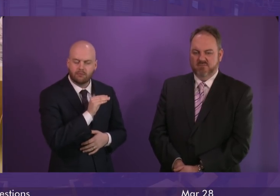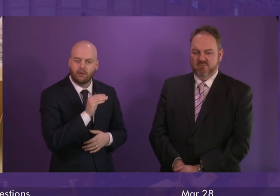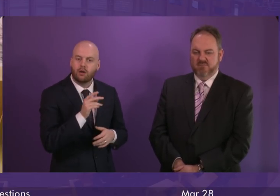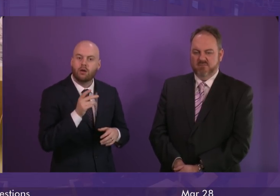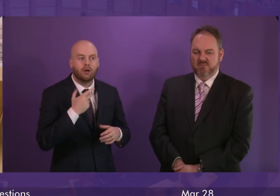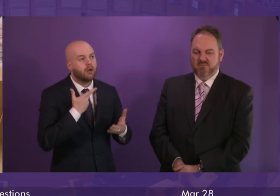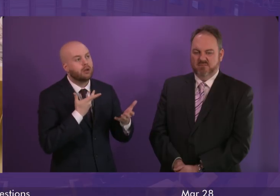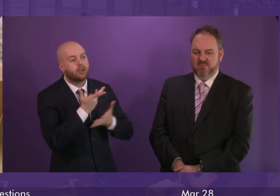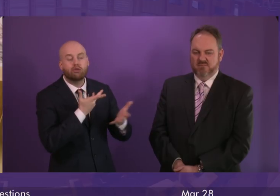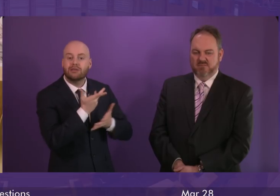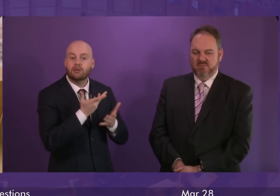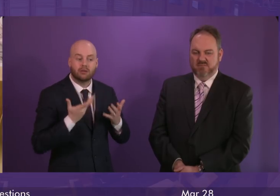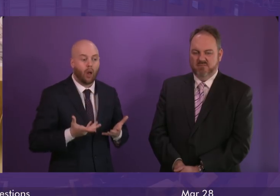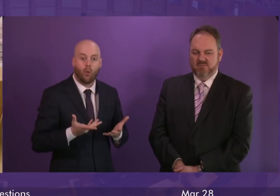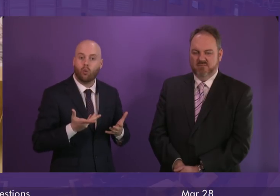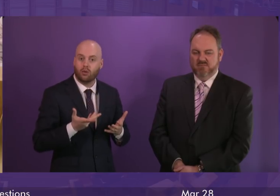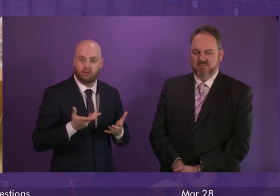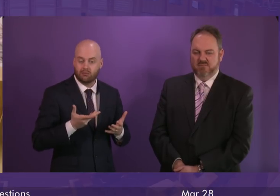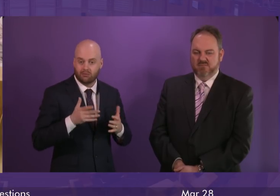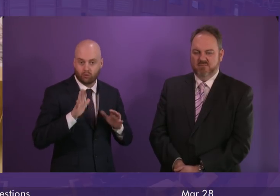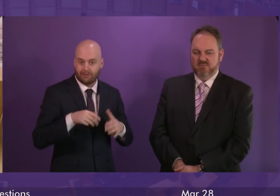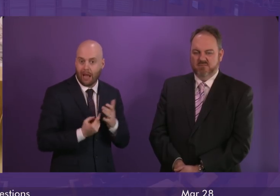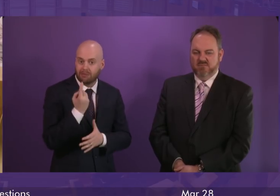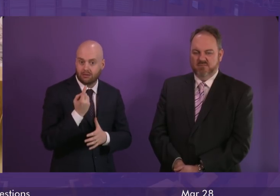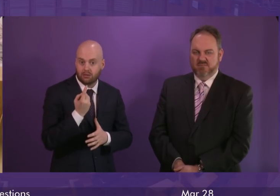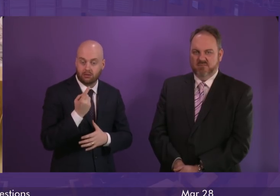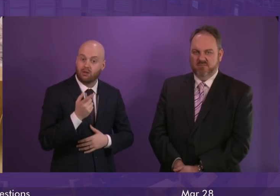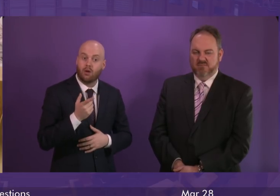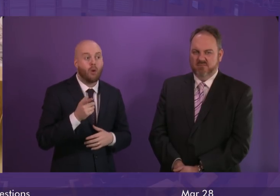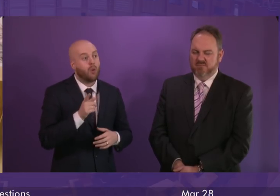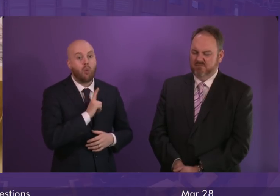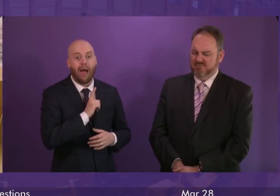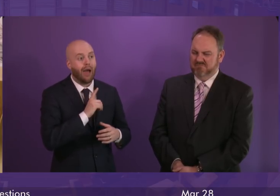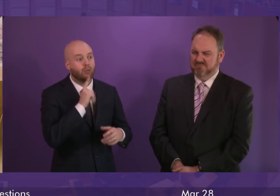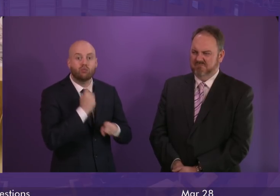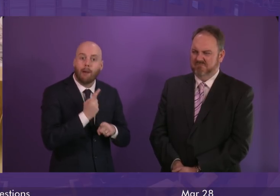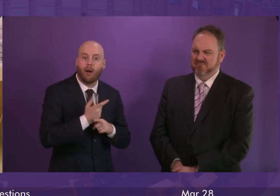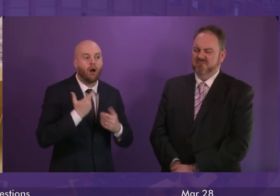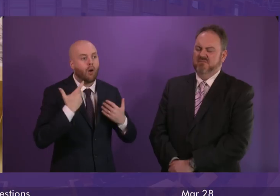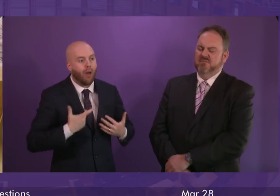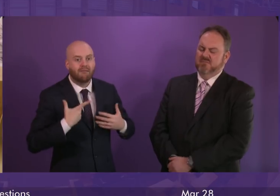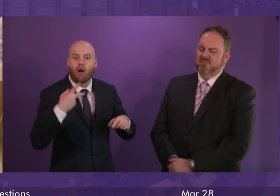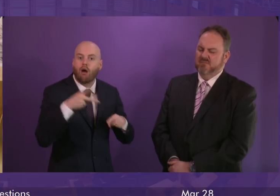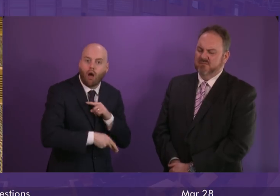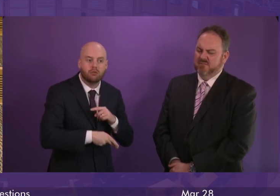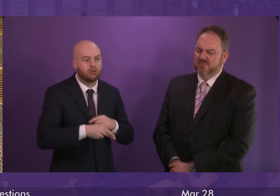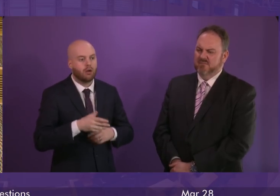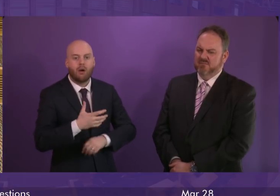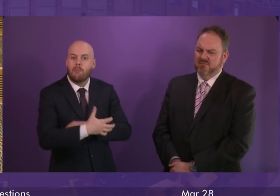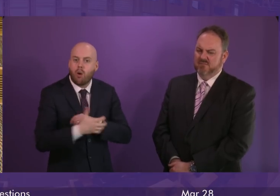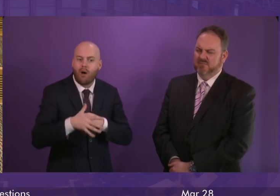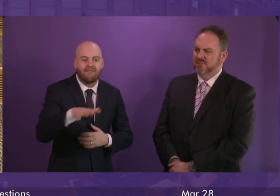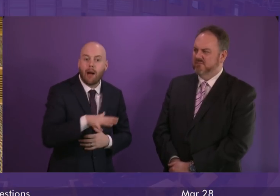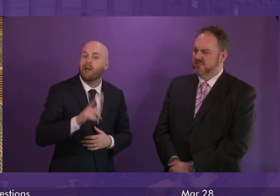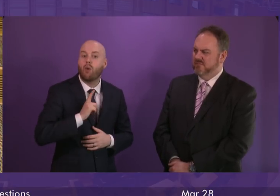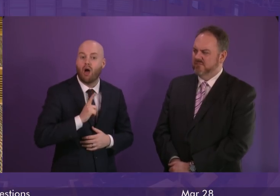now if it wasn't for the policies of her party at Westminster, imposing welfare cuts and austerity on children and families across